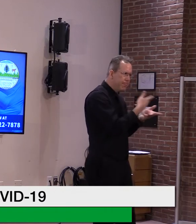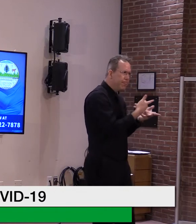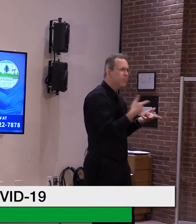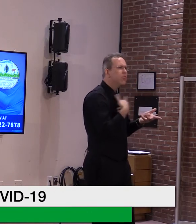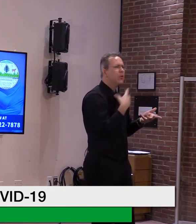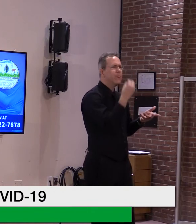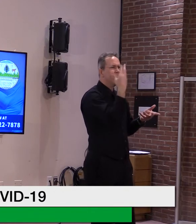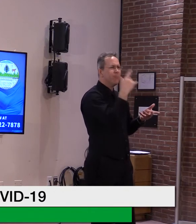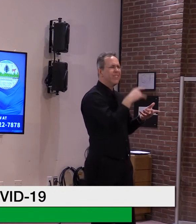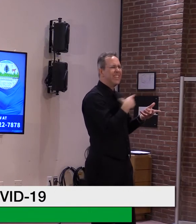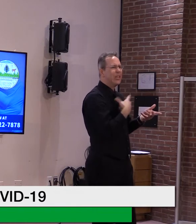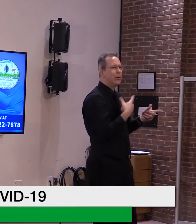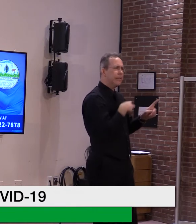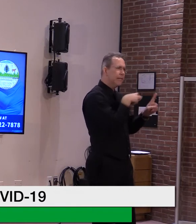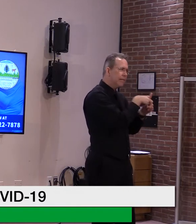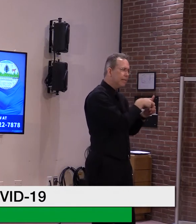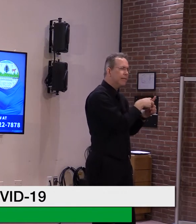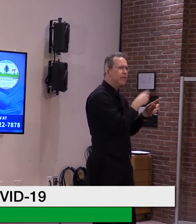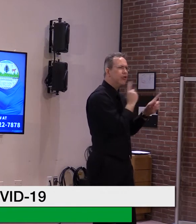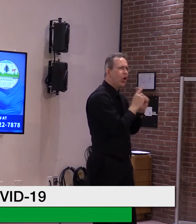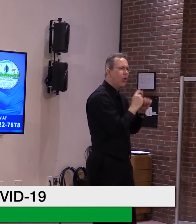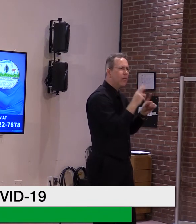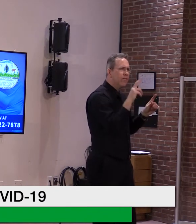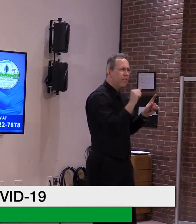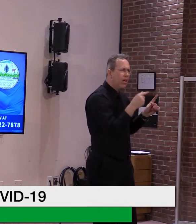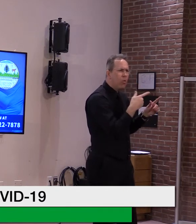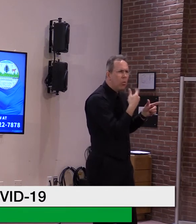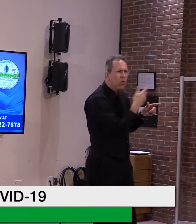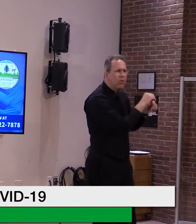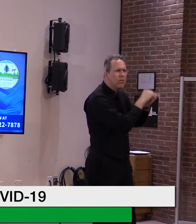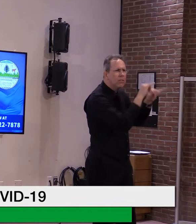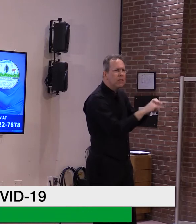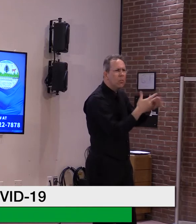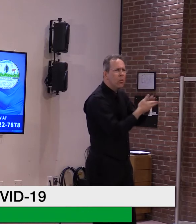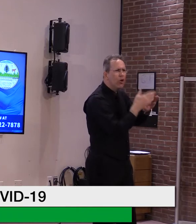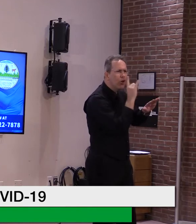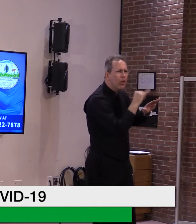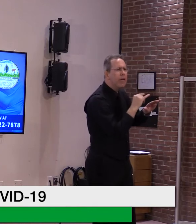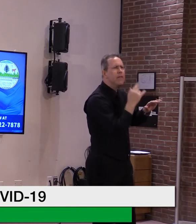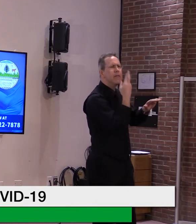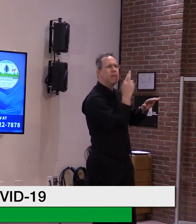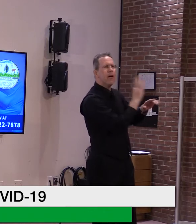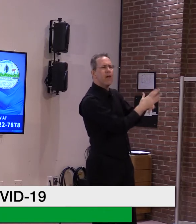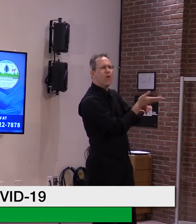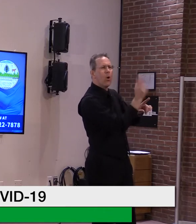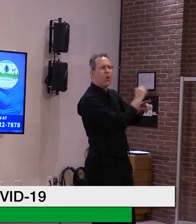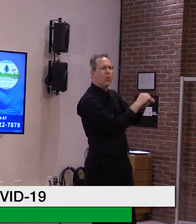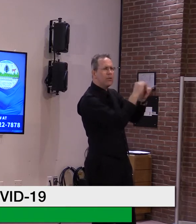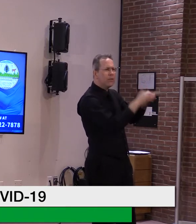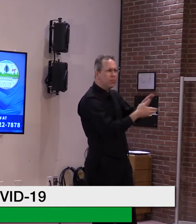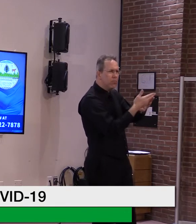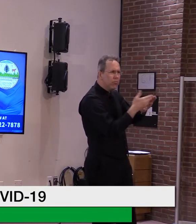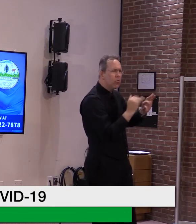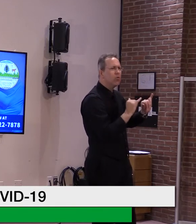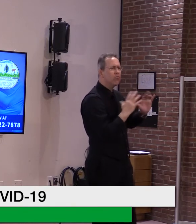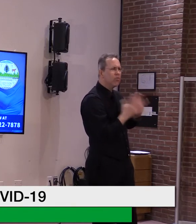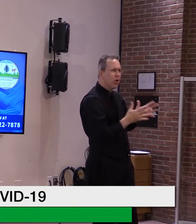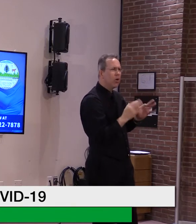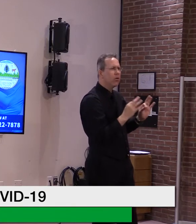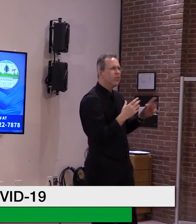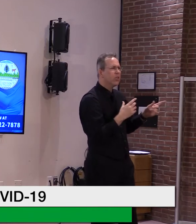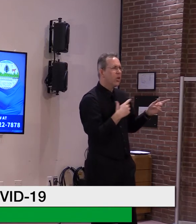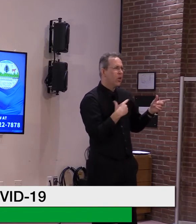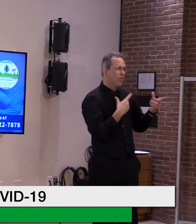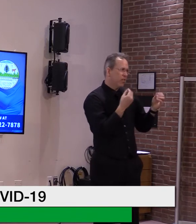somebody said, you know, they should run it like the state does with an appointment system. I think we would advise them to do that in the future.